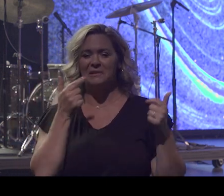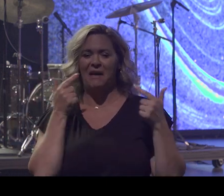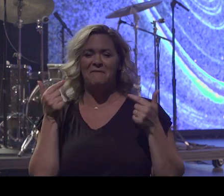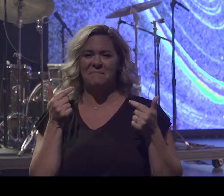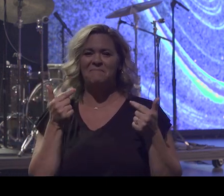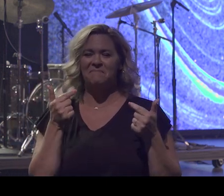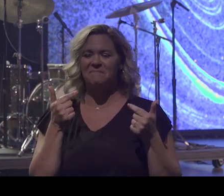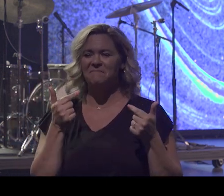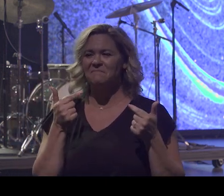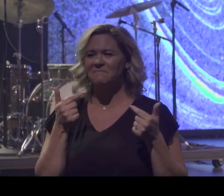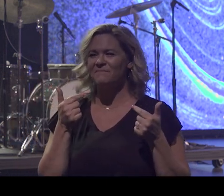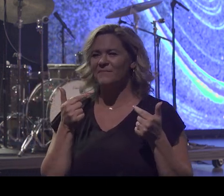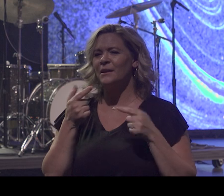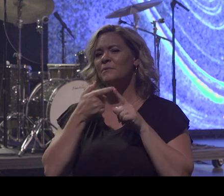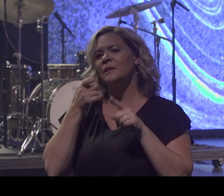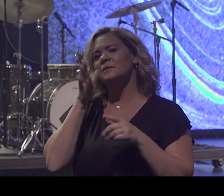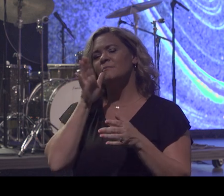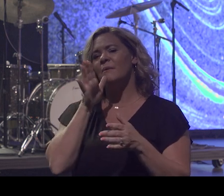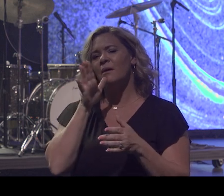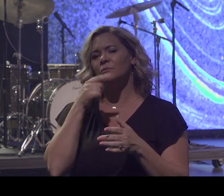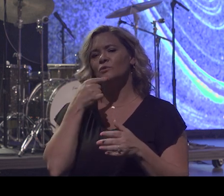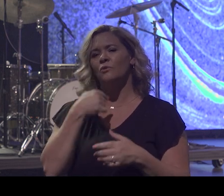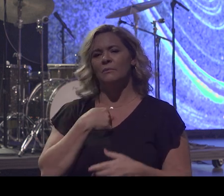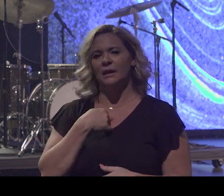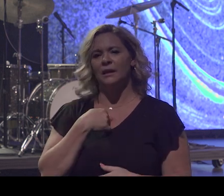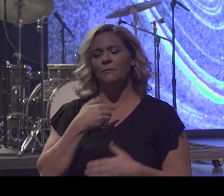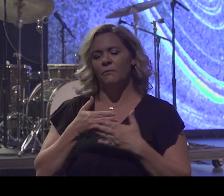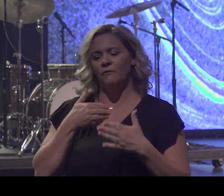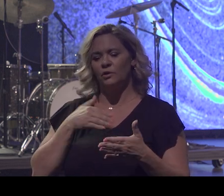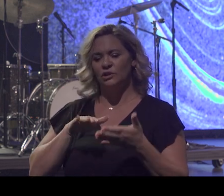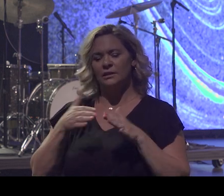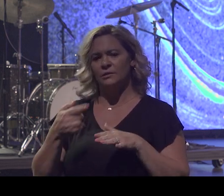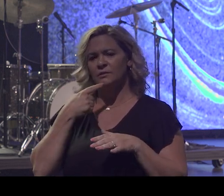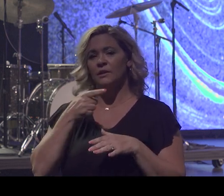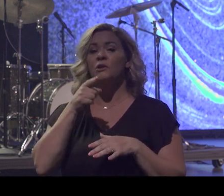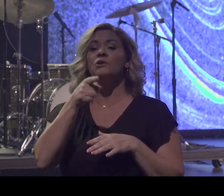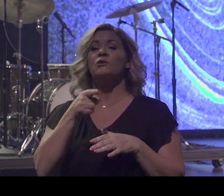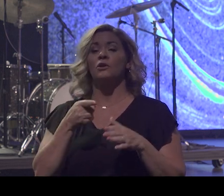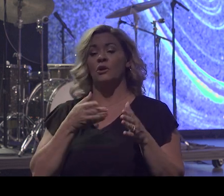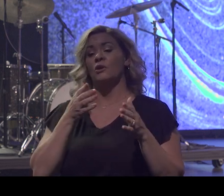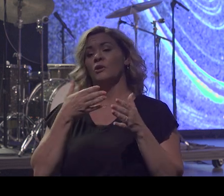Because you know what she told me? She told me before she died, she said, you're to go through it and God's going to get it out of you.